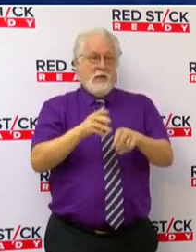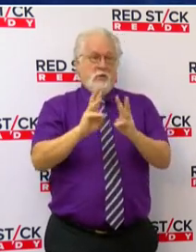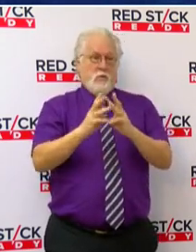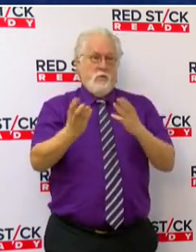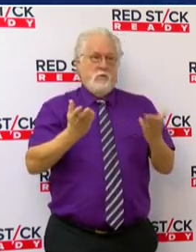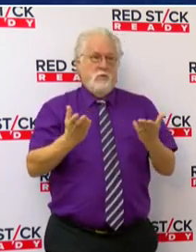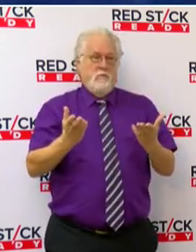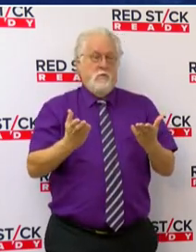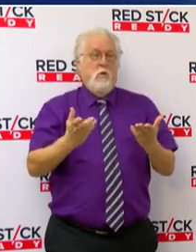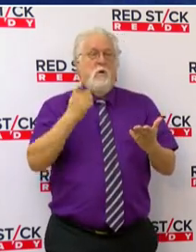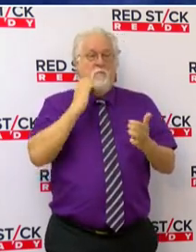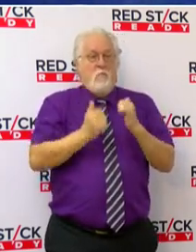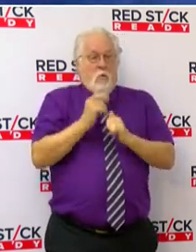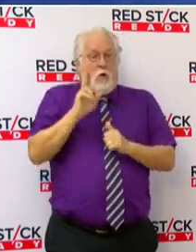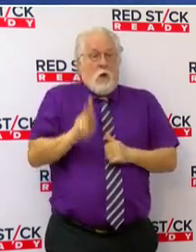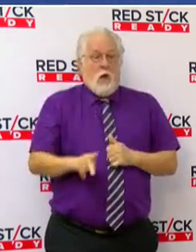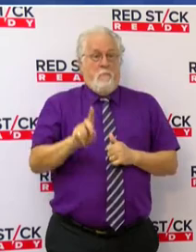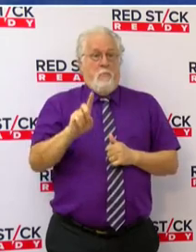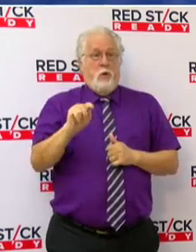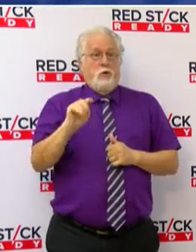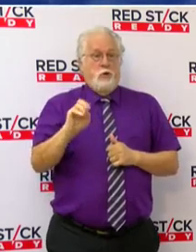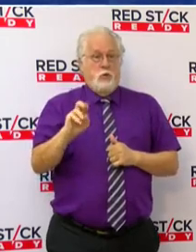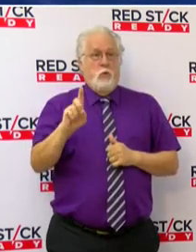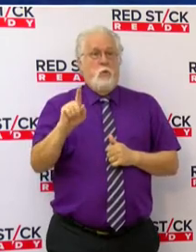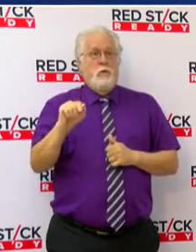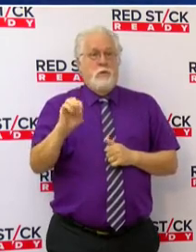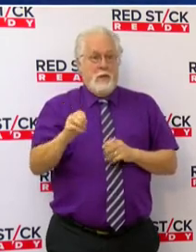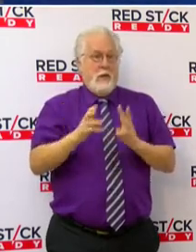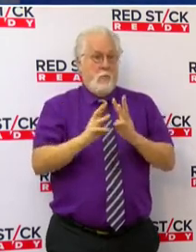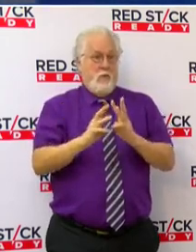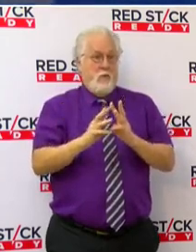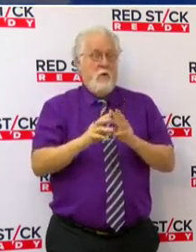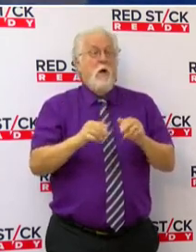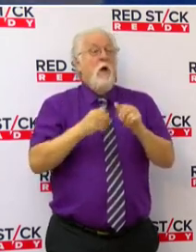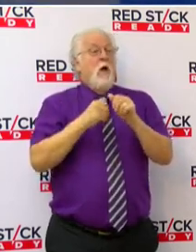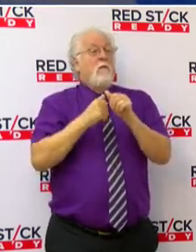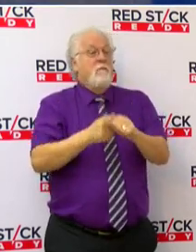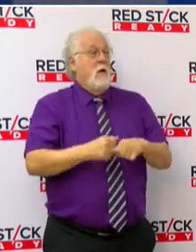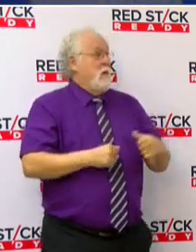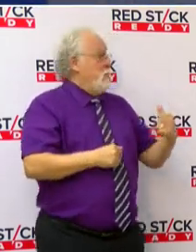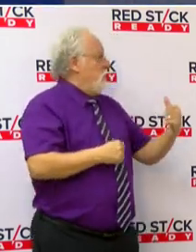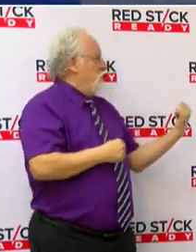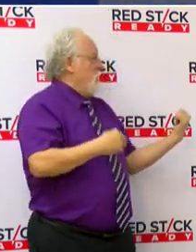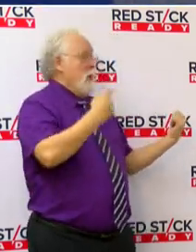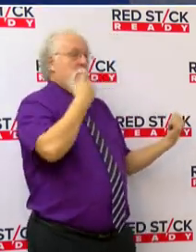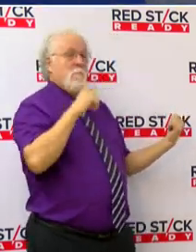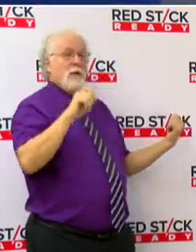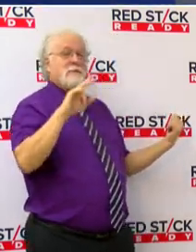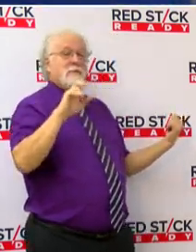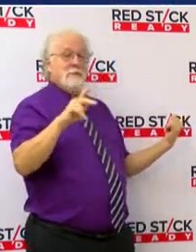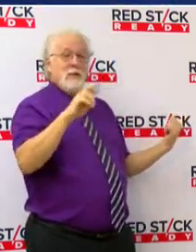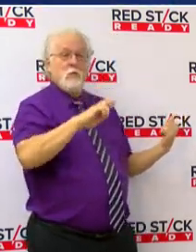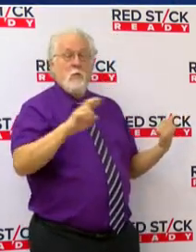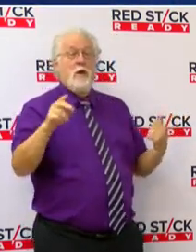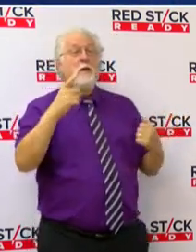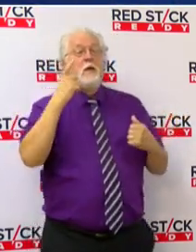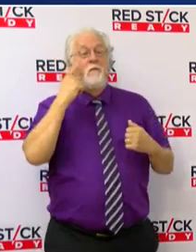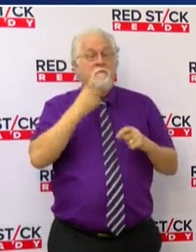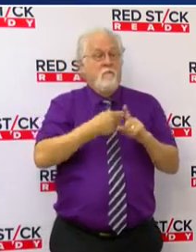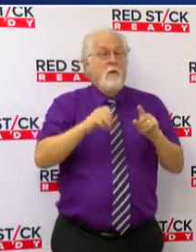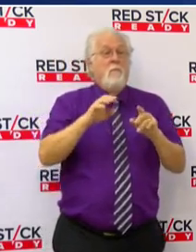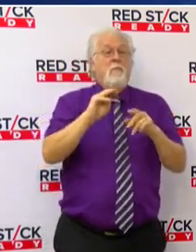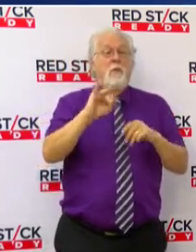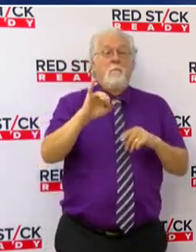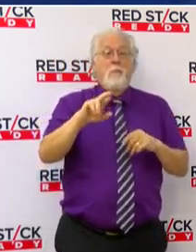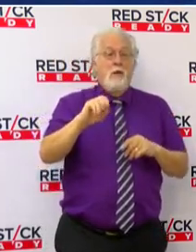Service for the most up-to-date weather forecast. Follow REDSTICKREADY on social media for updates from the Mayor's Office